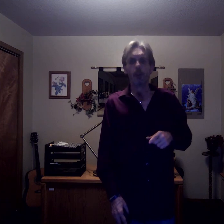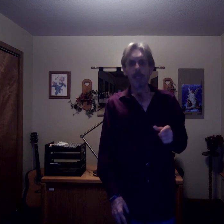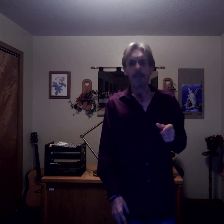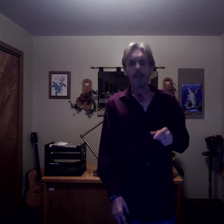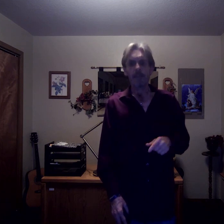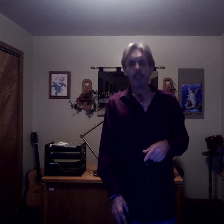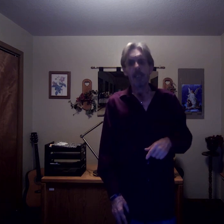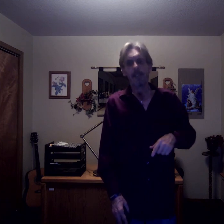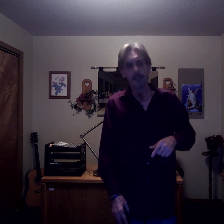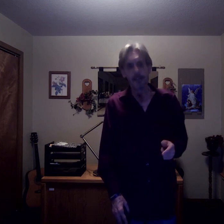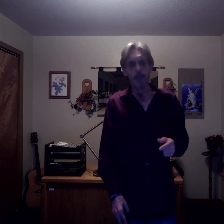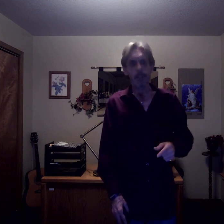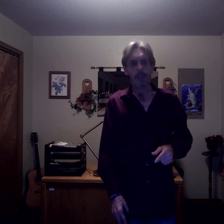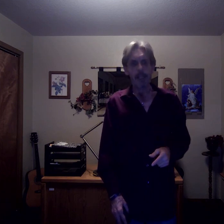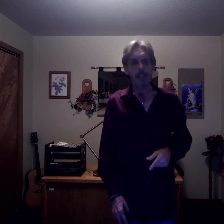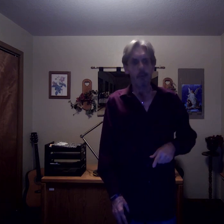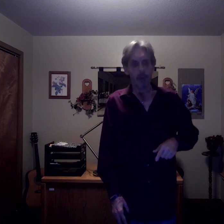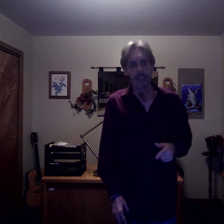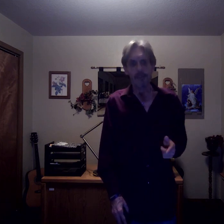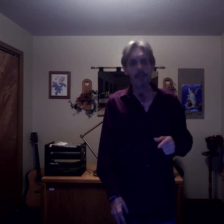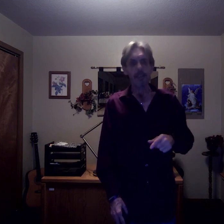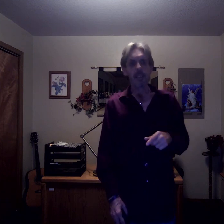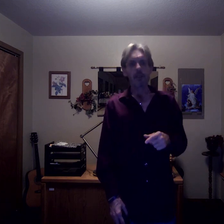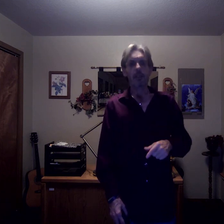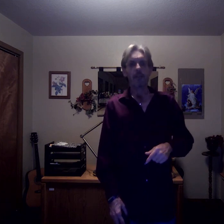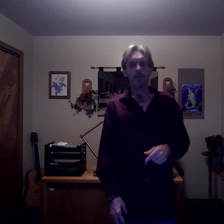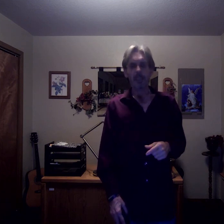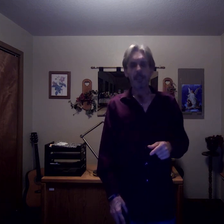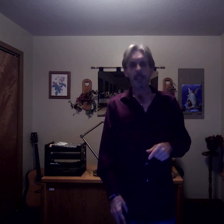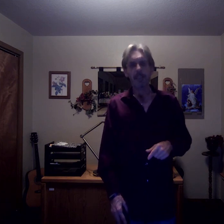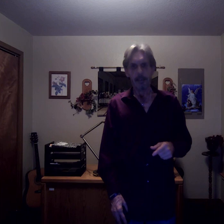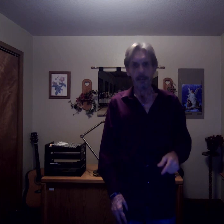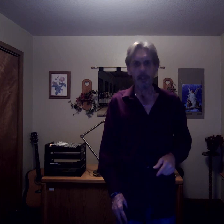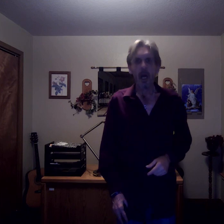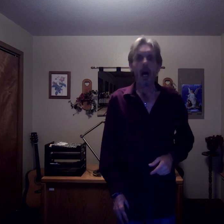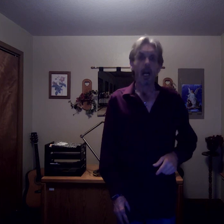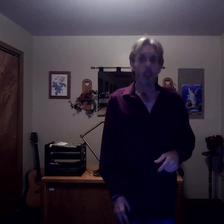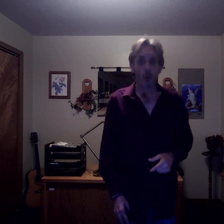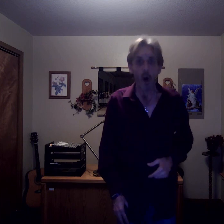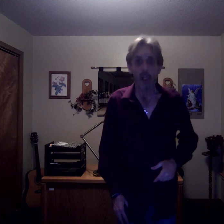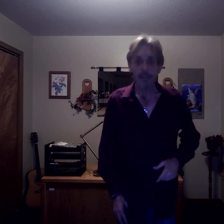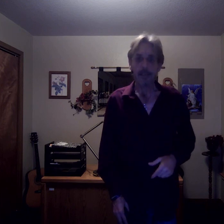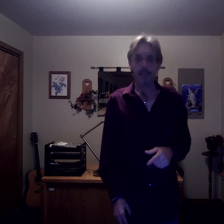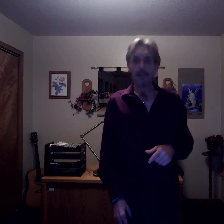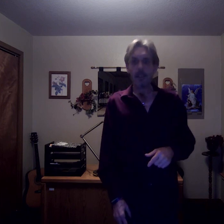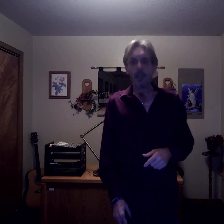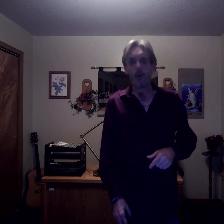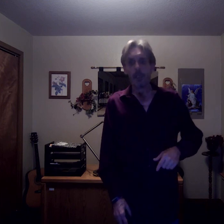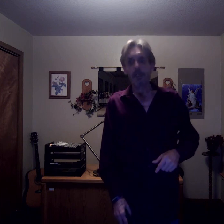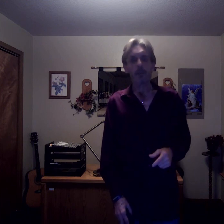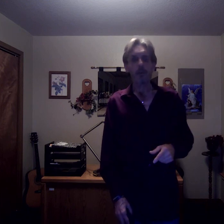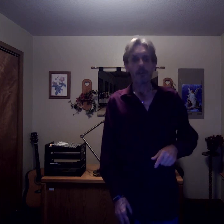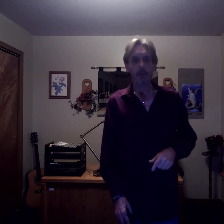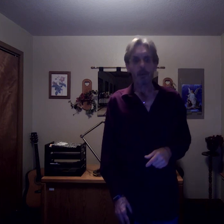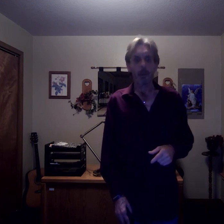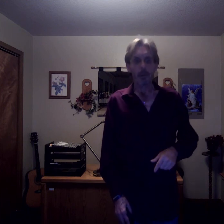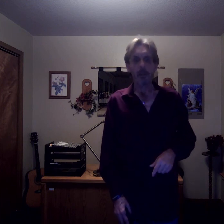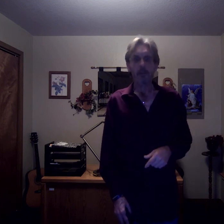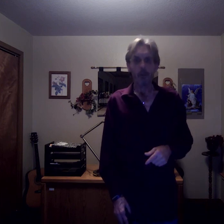creativity, discipline, and the reconciliation of conflicting ideas are qualities we are losing from the public school